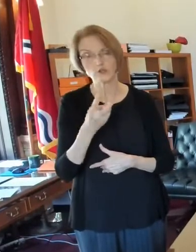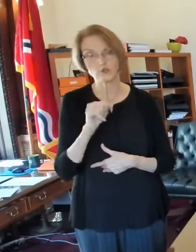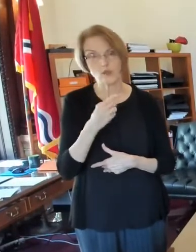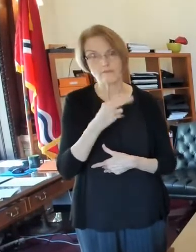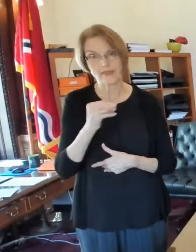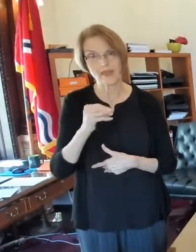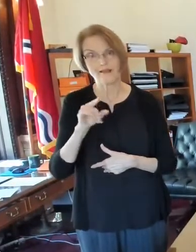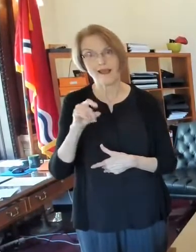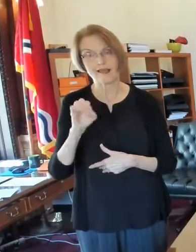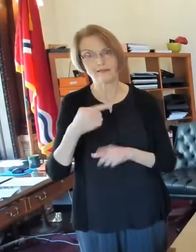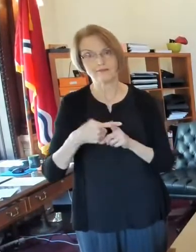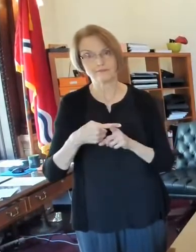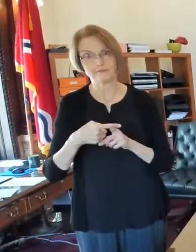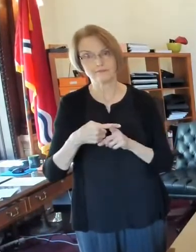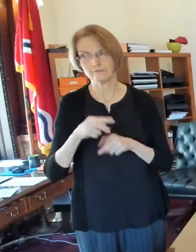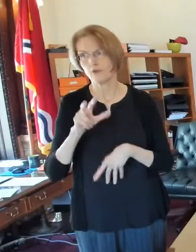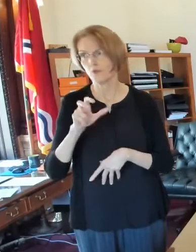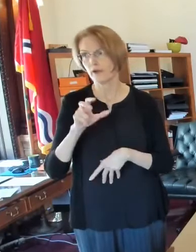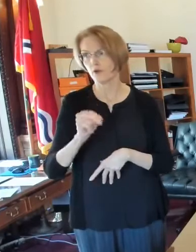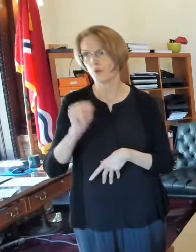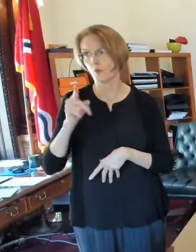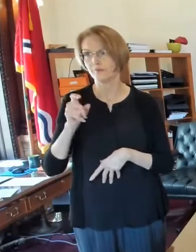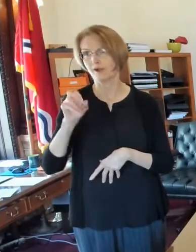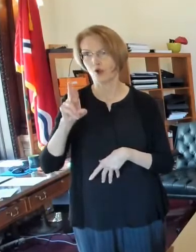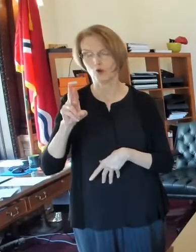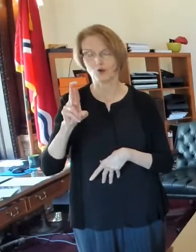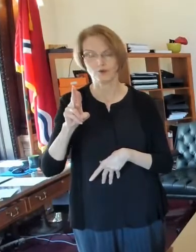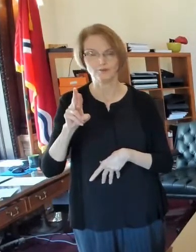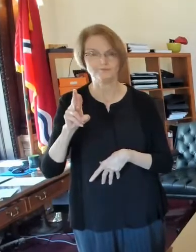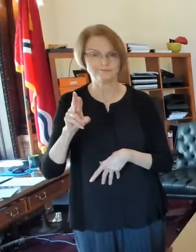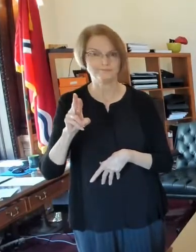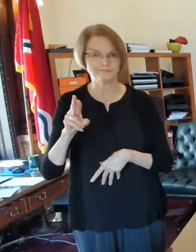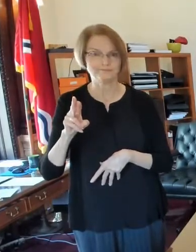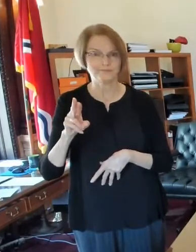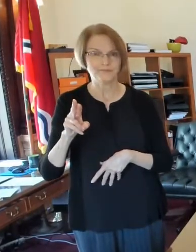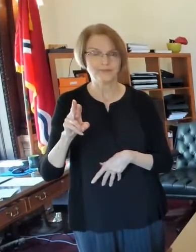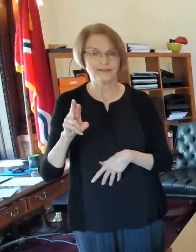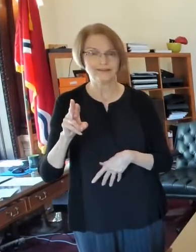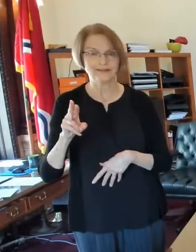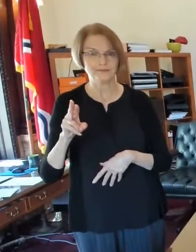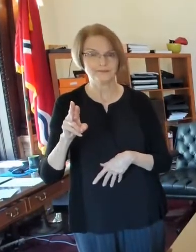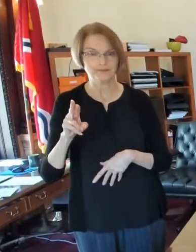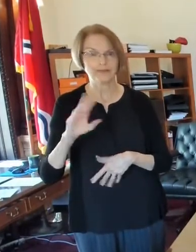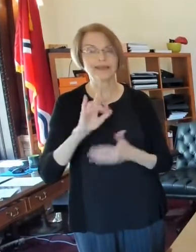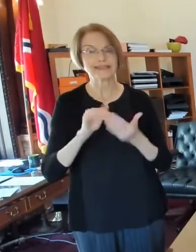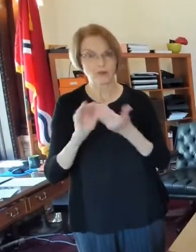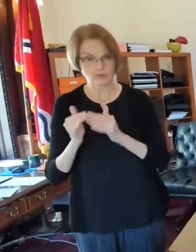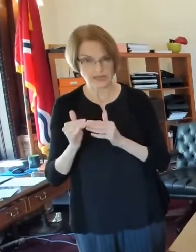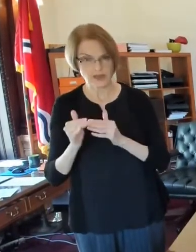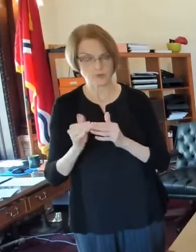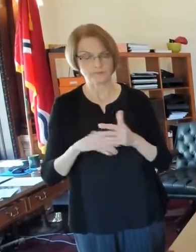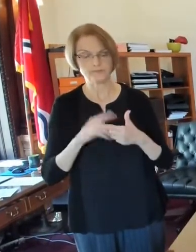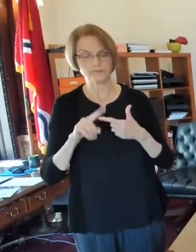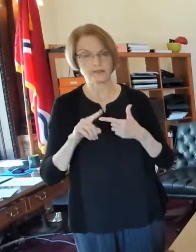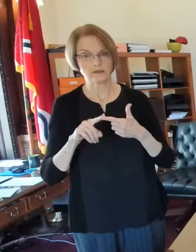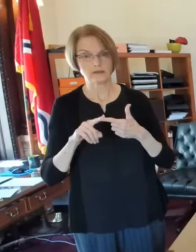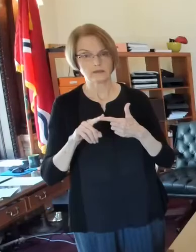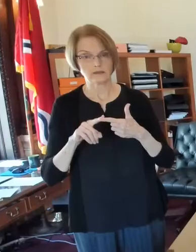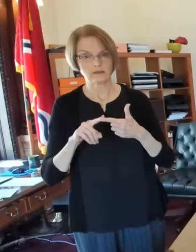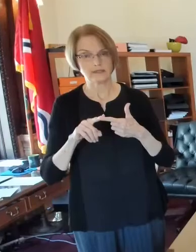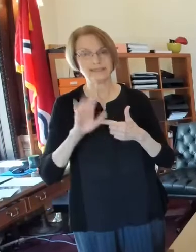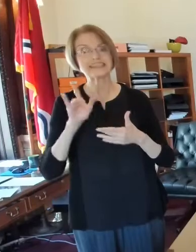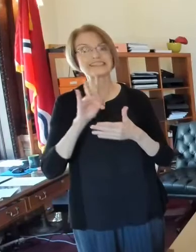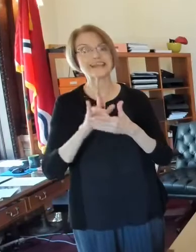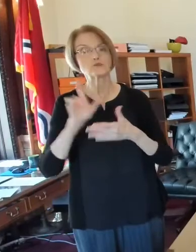Olive, 300 North Tucker. So downtown here, downtown at the